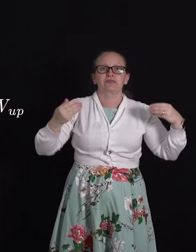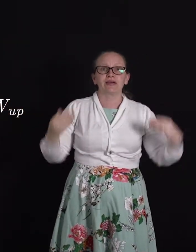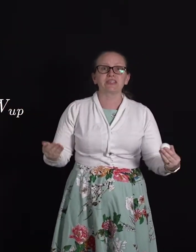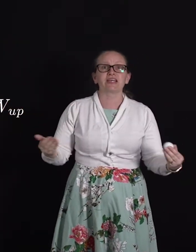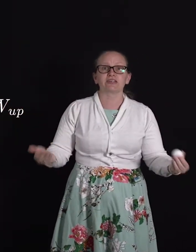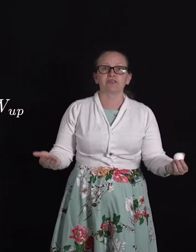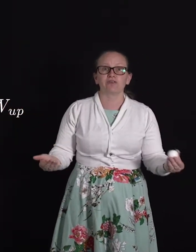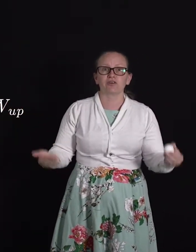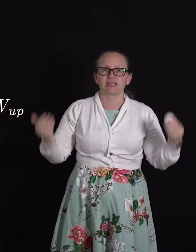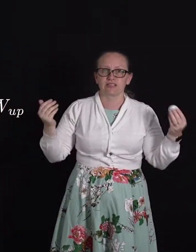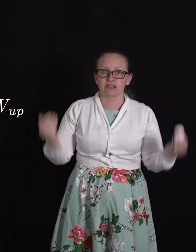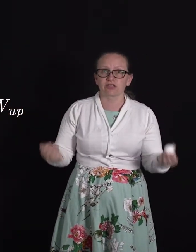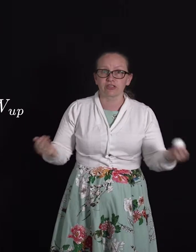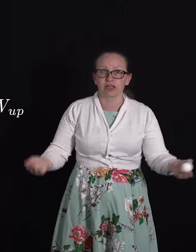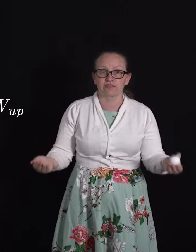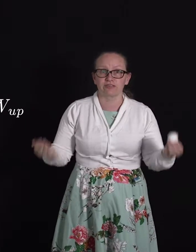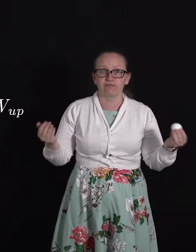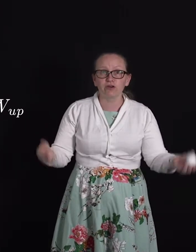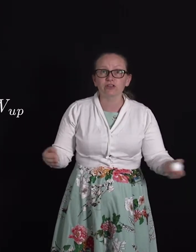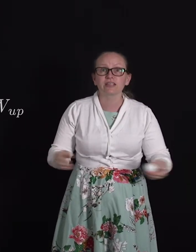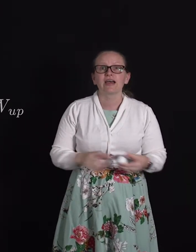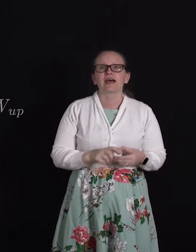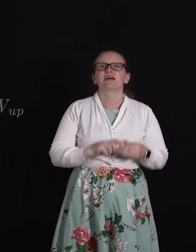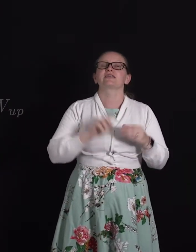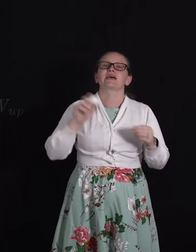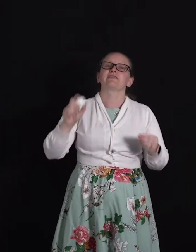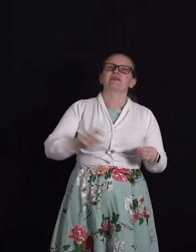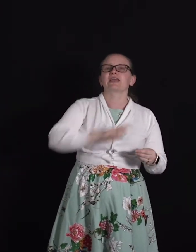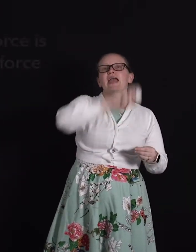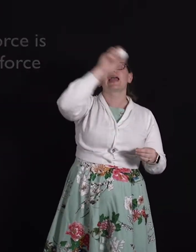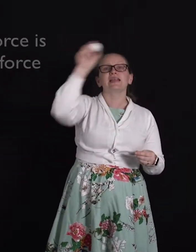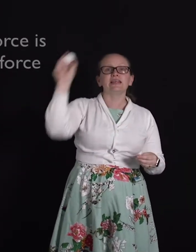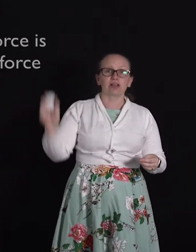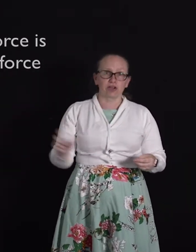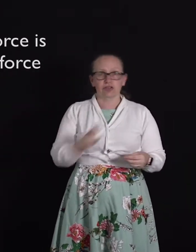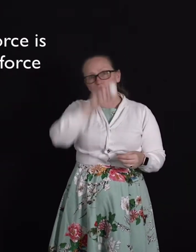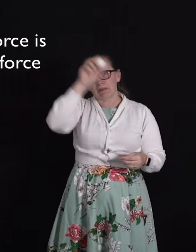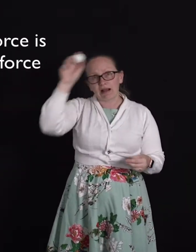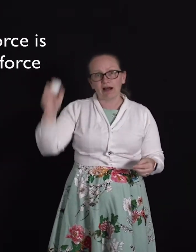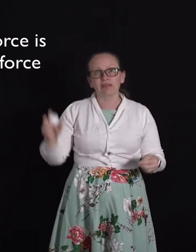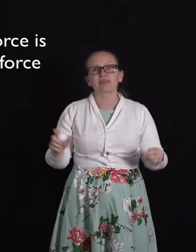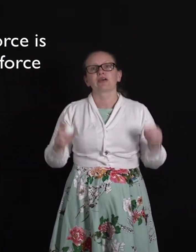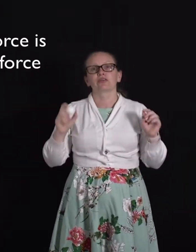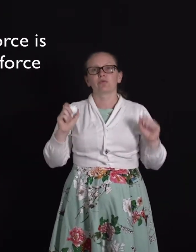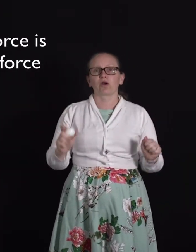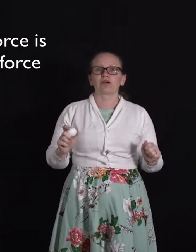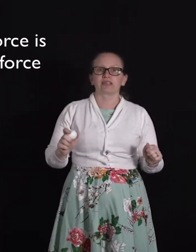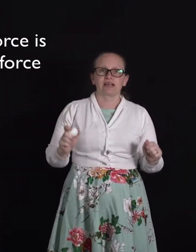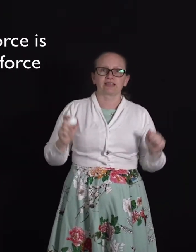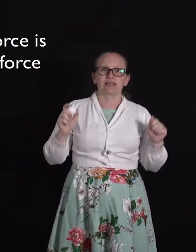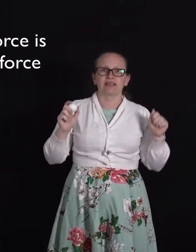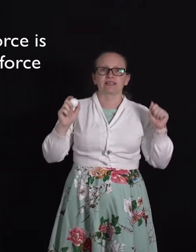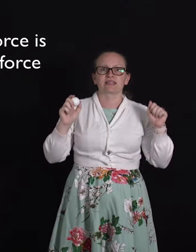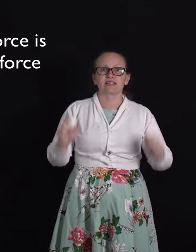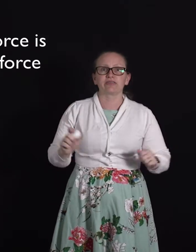gravitational force is a conservative force as around any closed path the work done is zero.